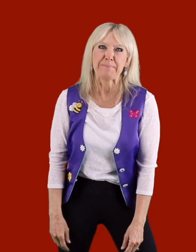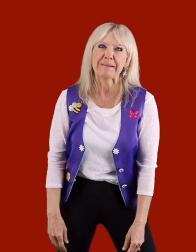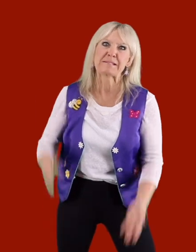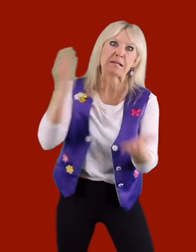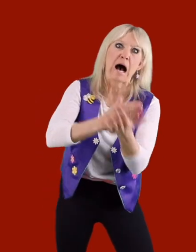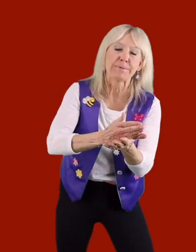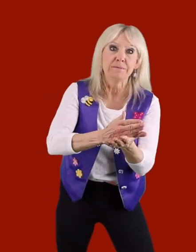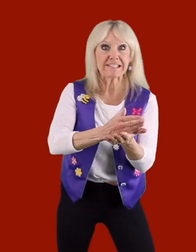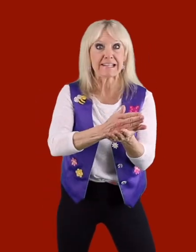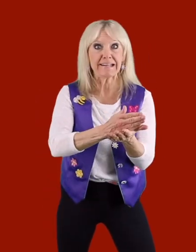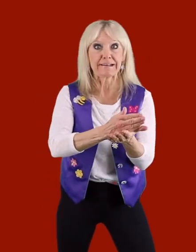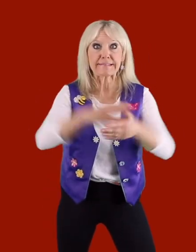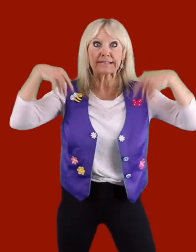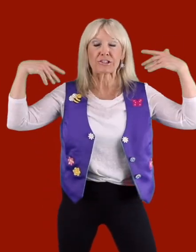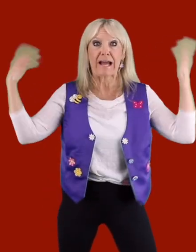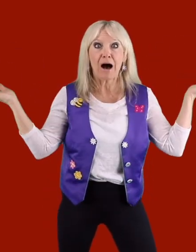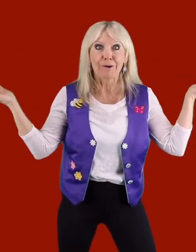better stop! Miss Dana needs a shower!